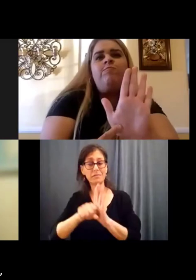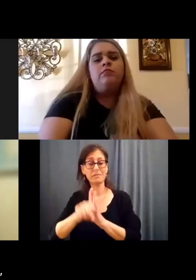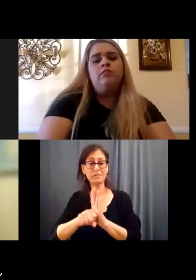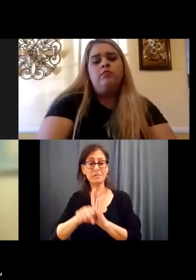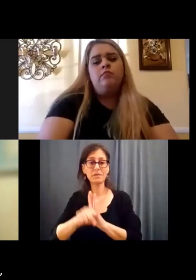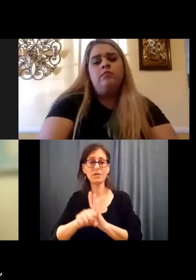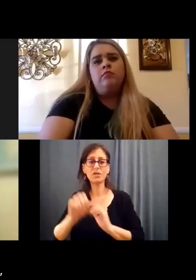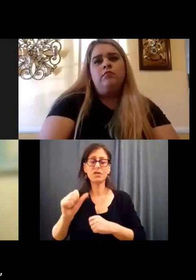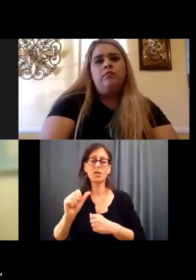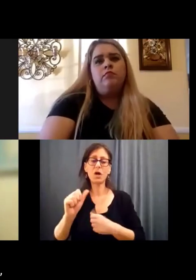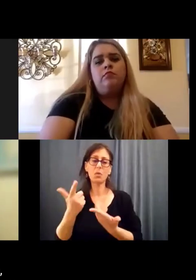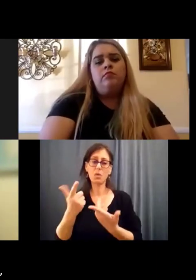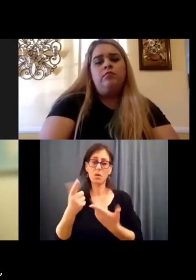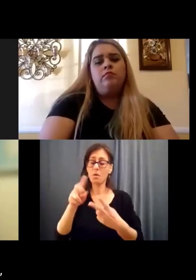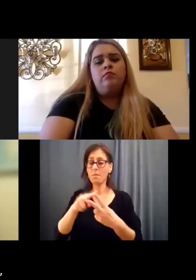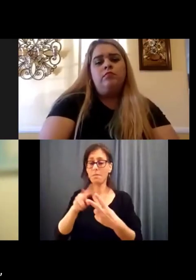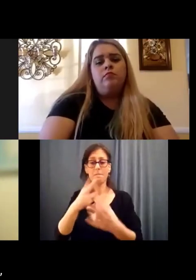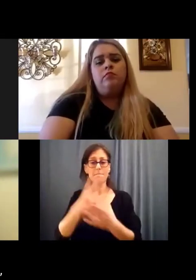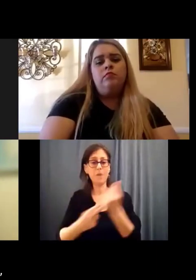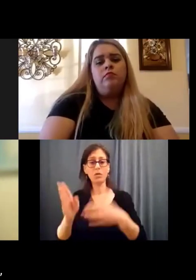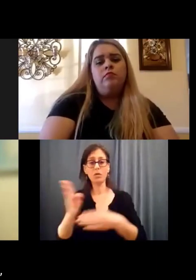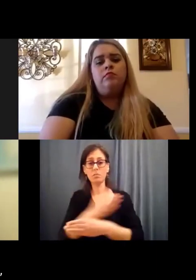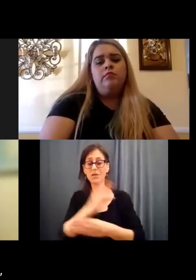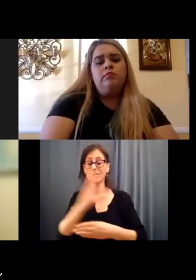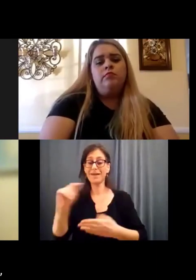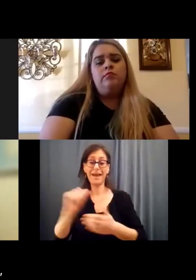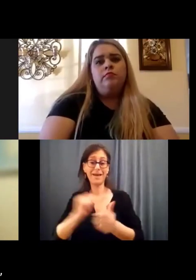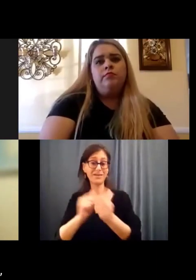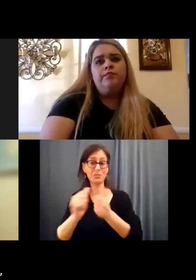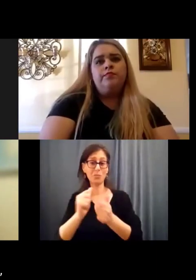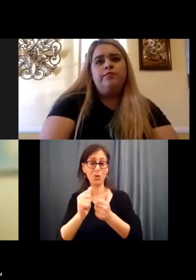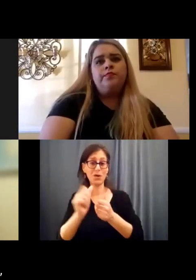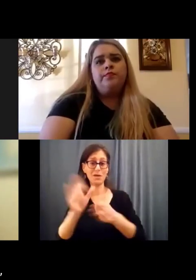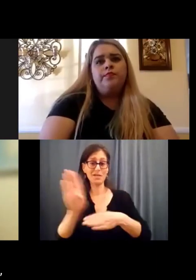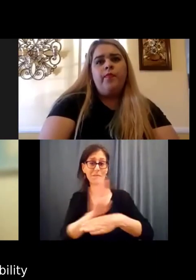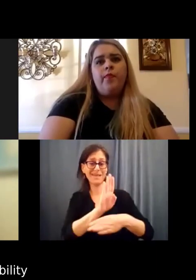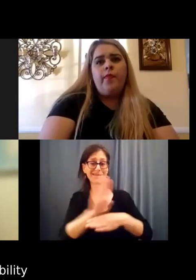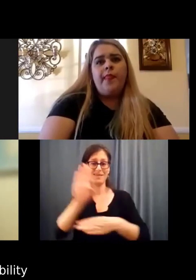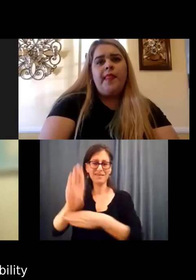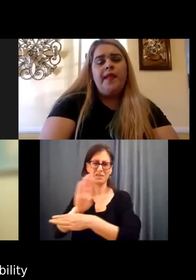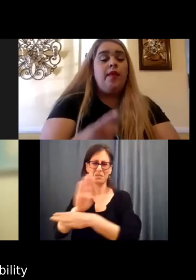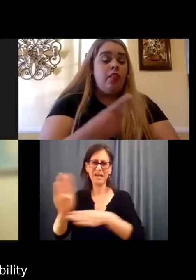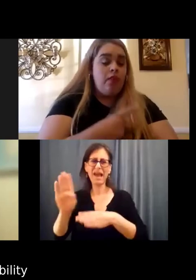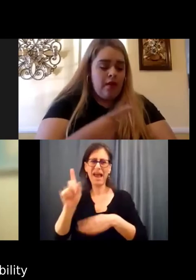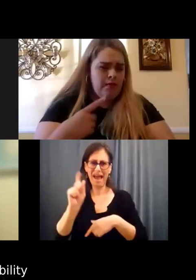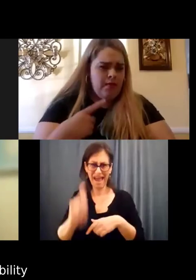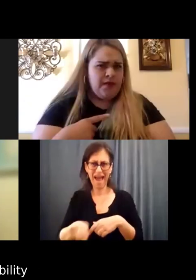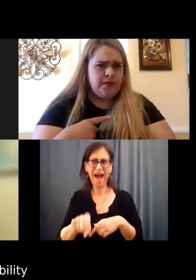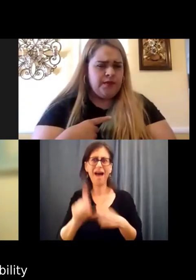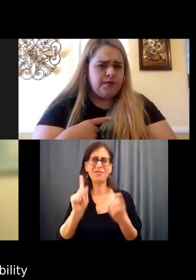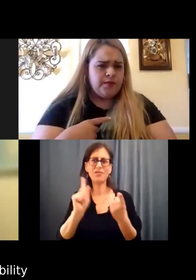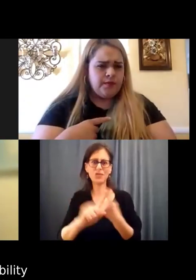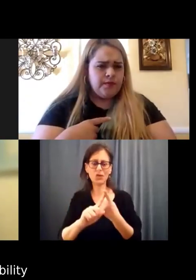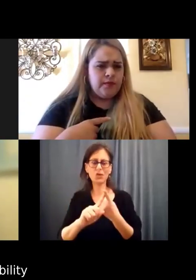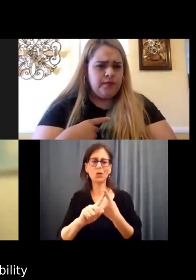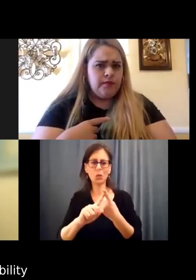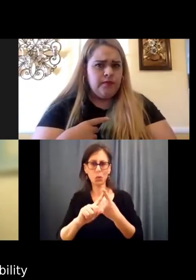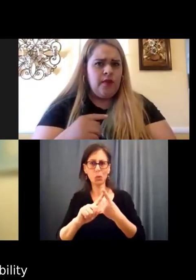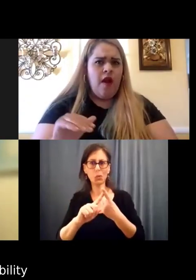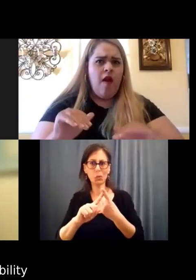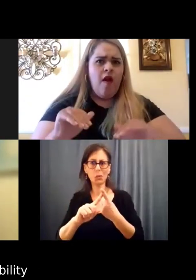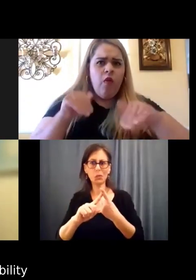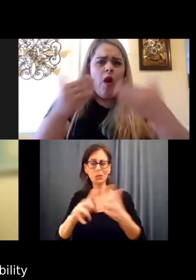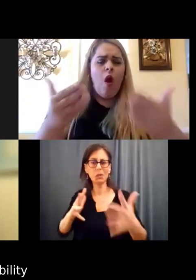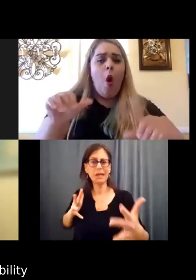music industry has to, you know, come up to today